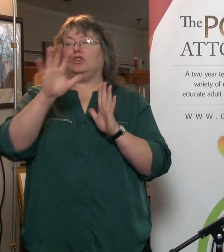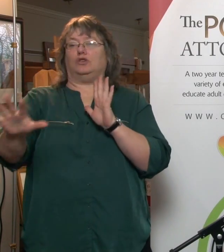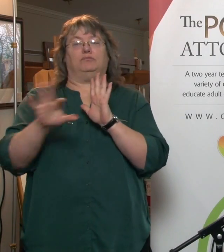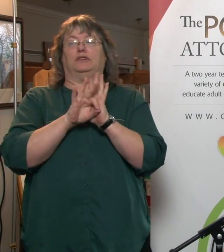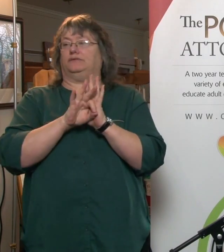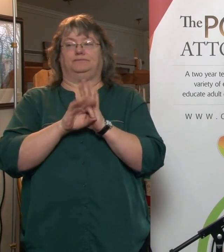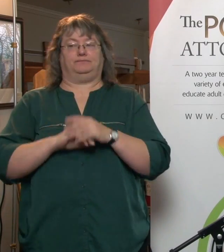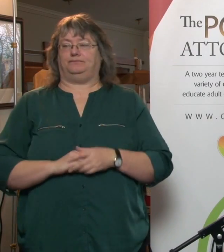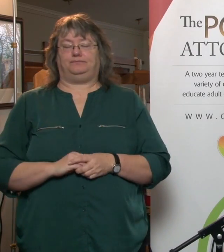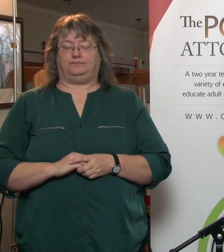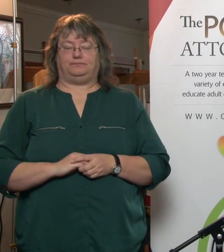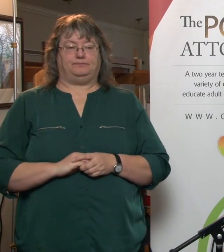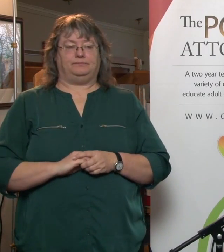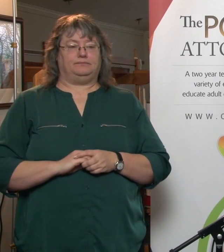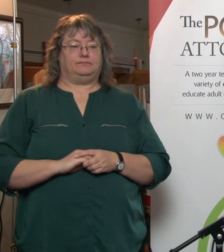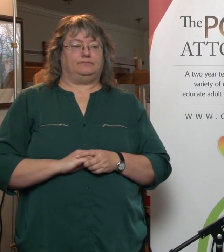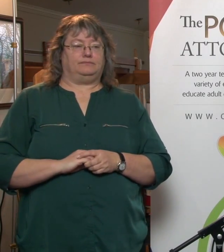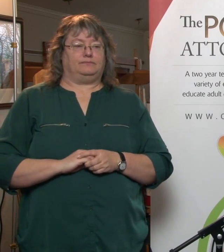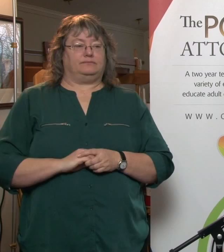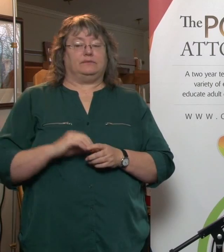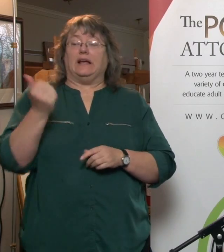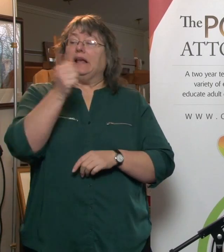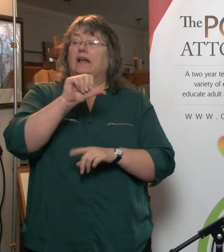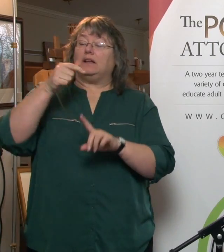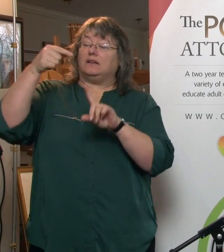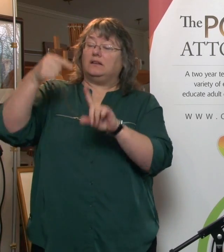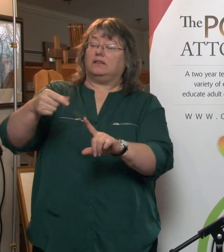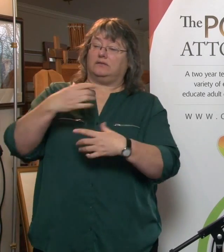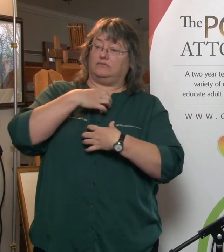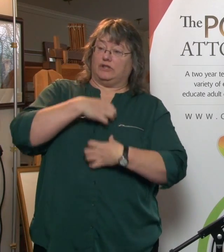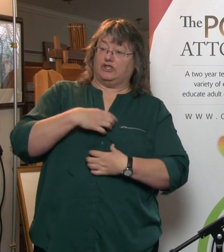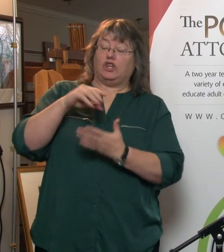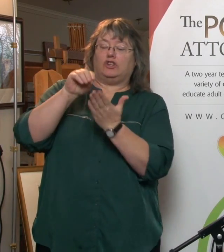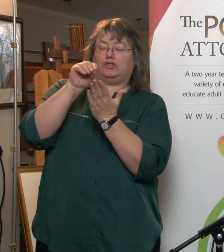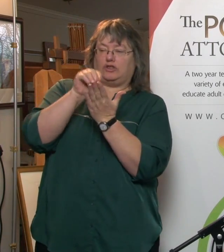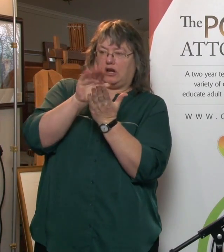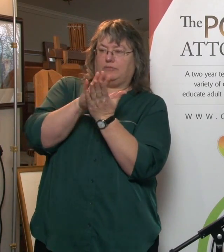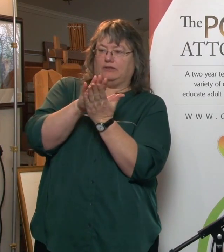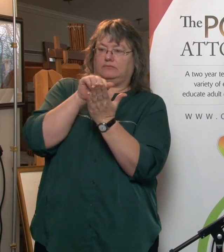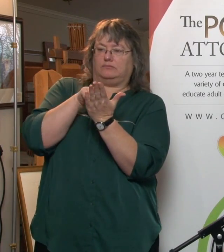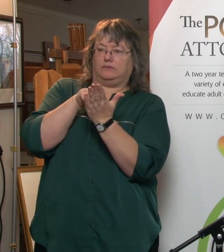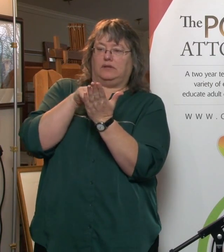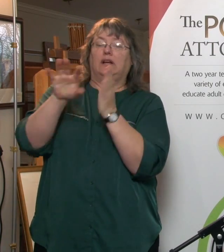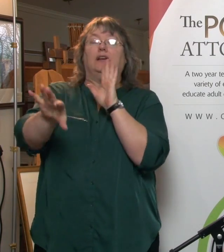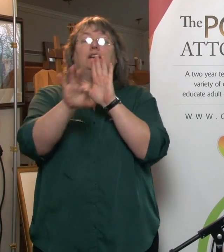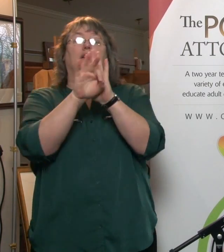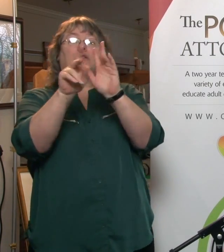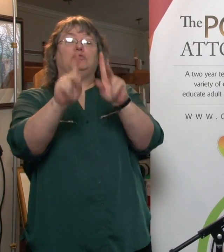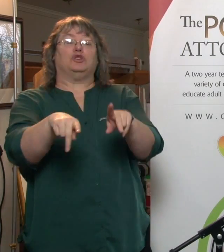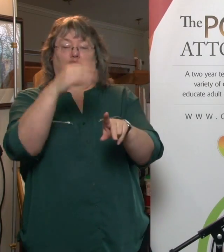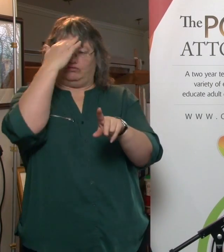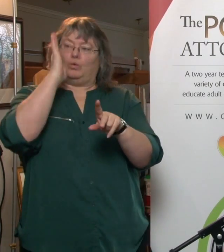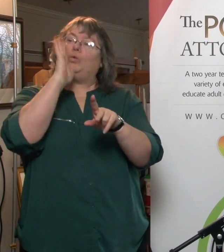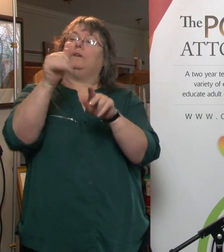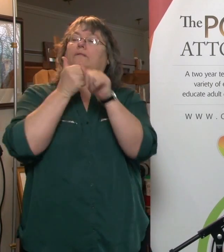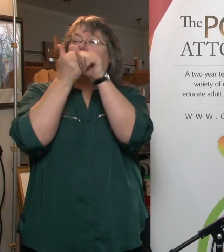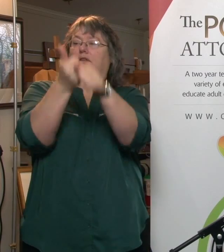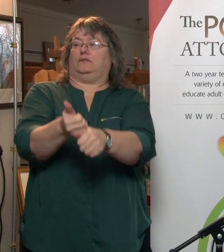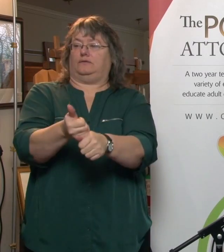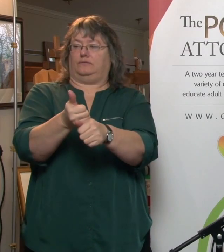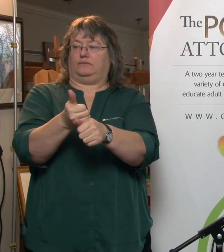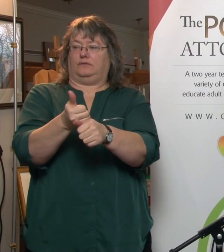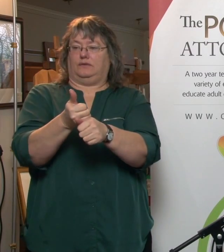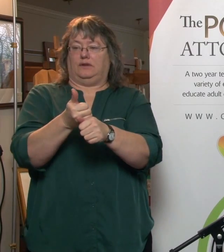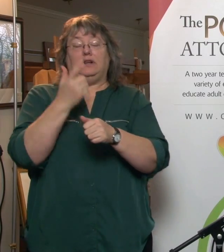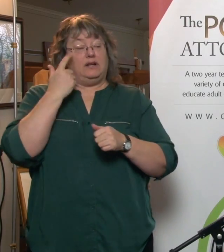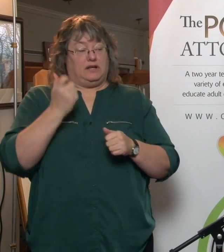naming that person. So again, any specific wishes, document them, and choose someone that you know is going to abide by those wishes,